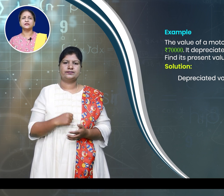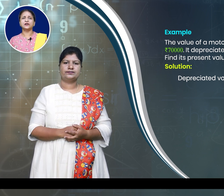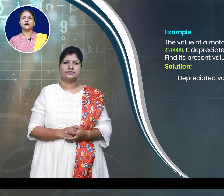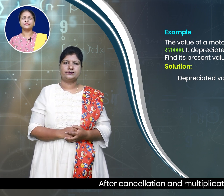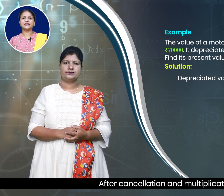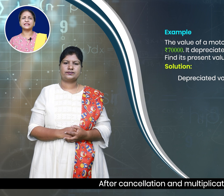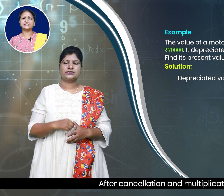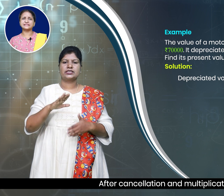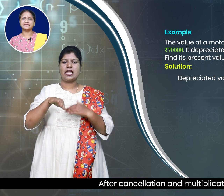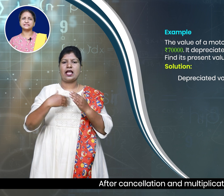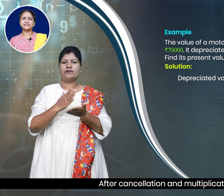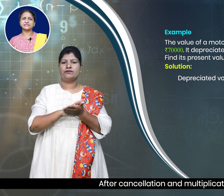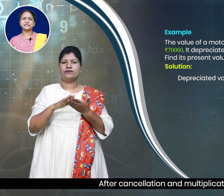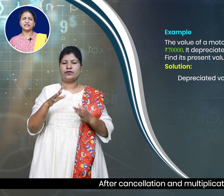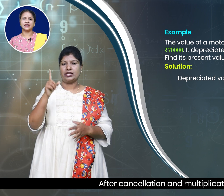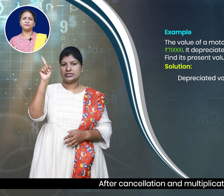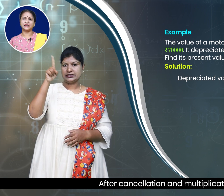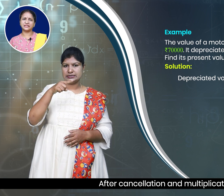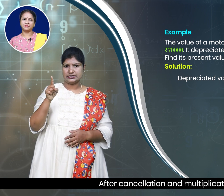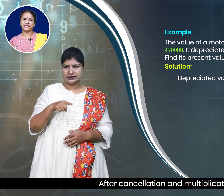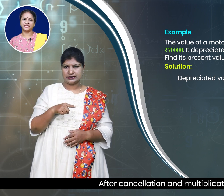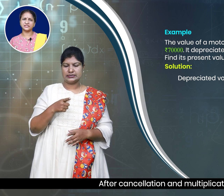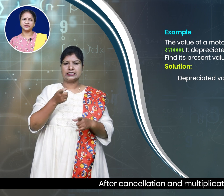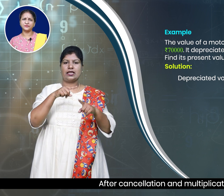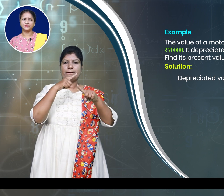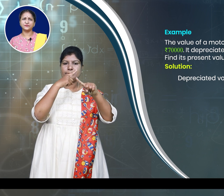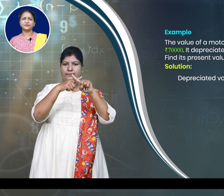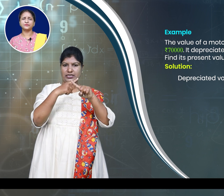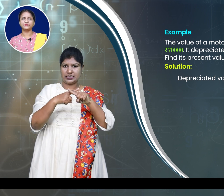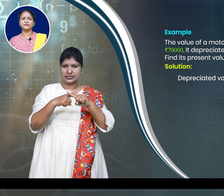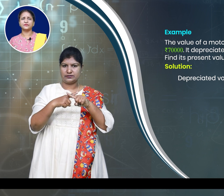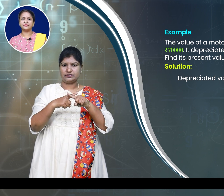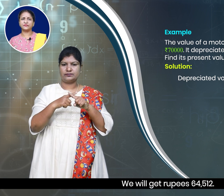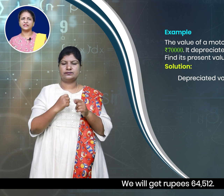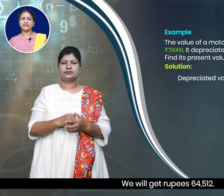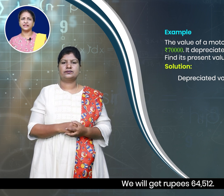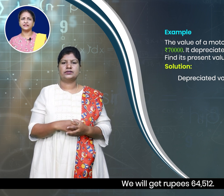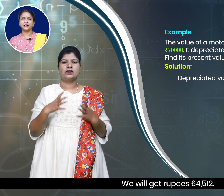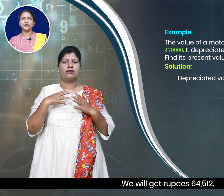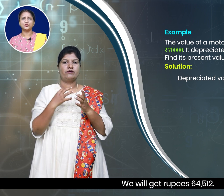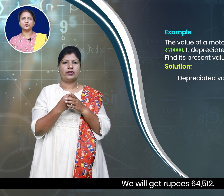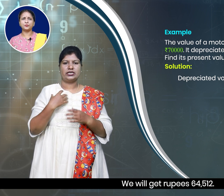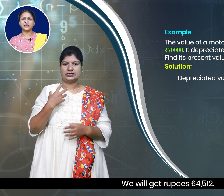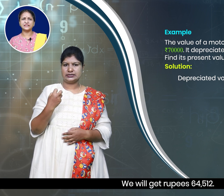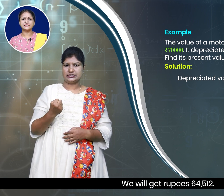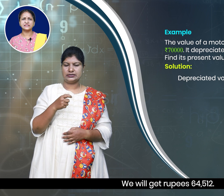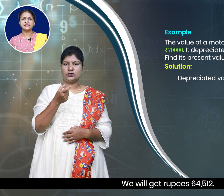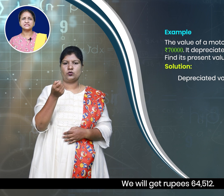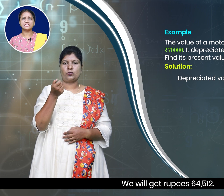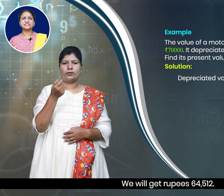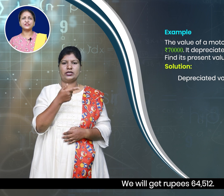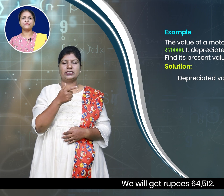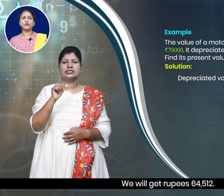After cancelization and multiplication, we will get rupees 64